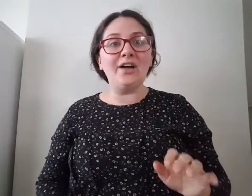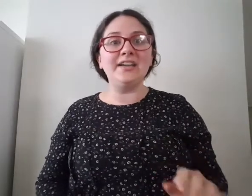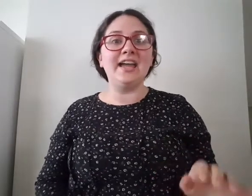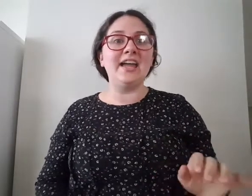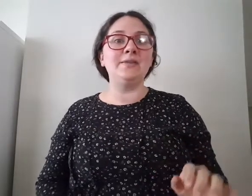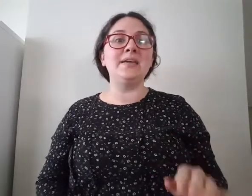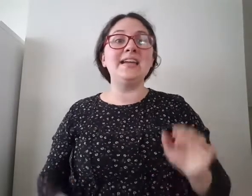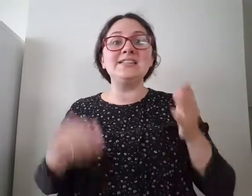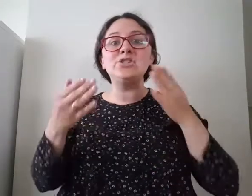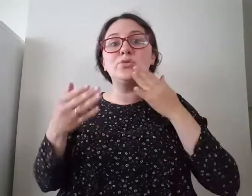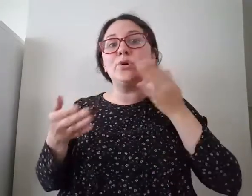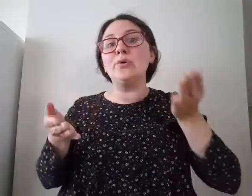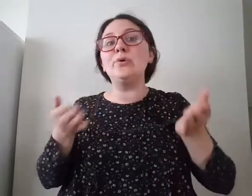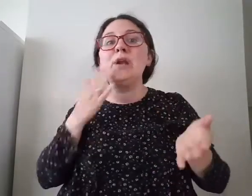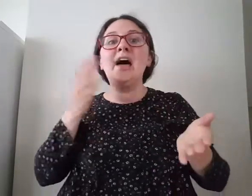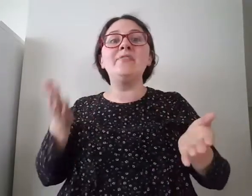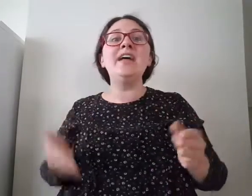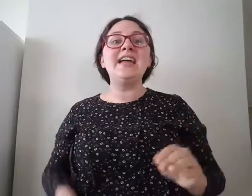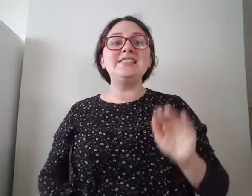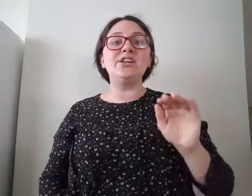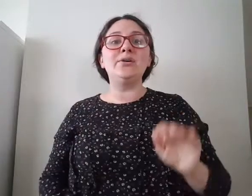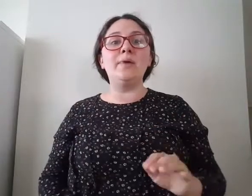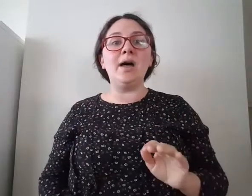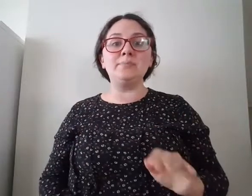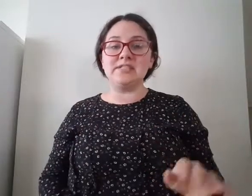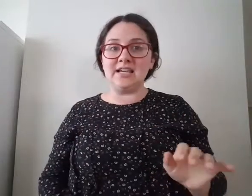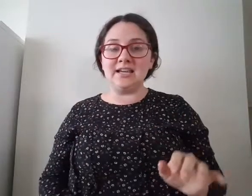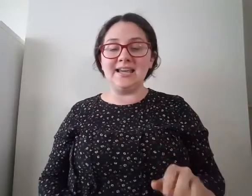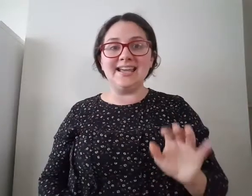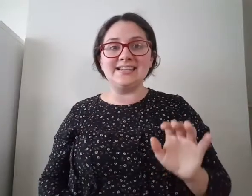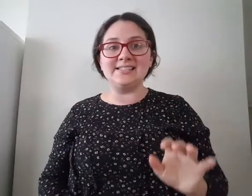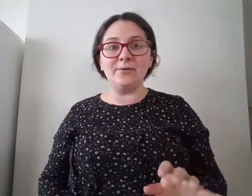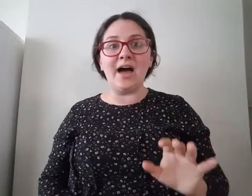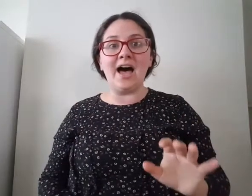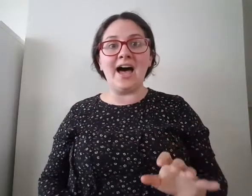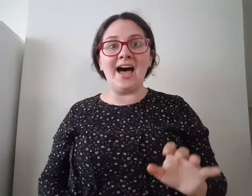came his true love interrupting his cry